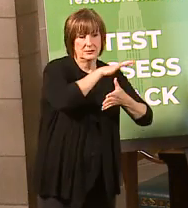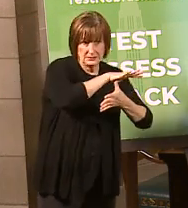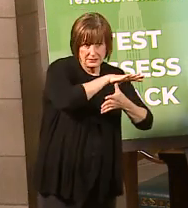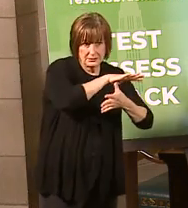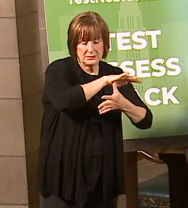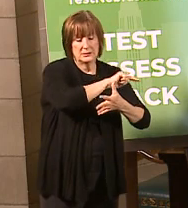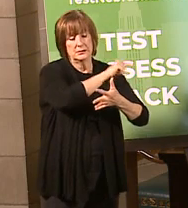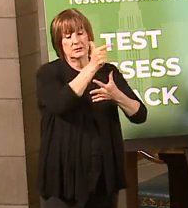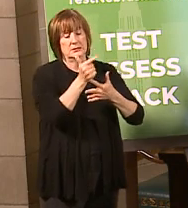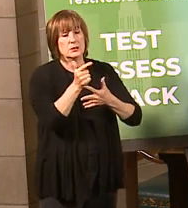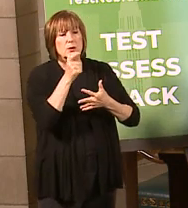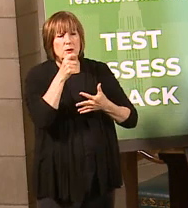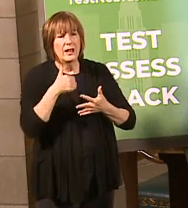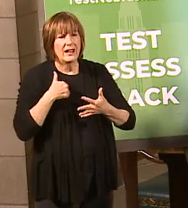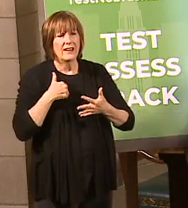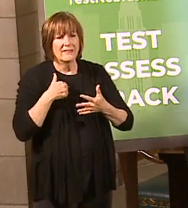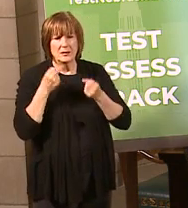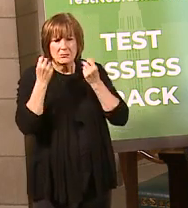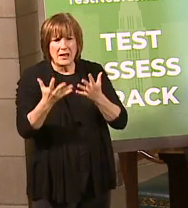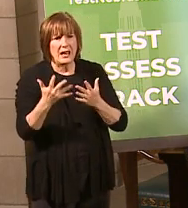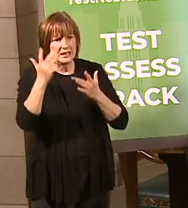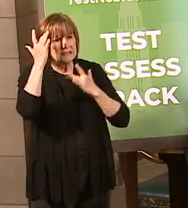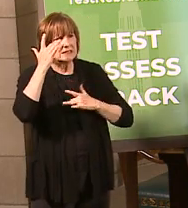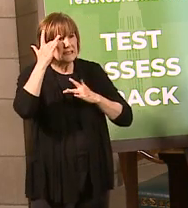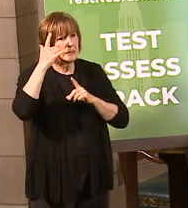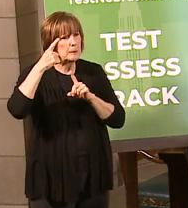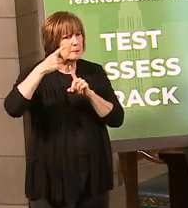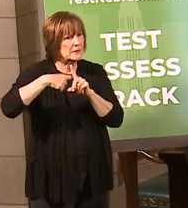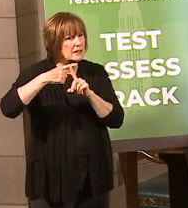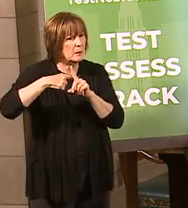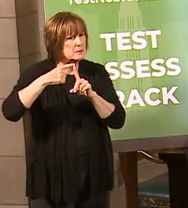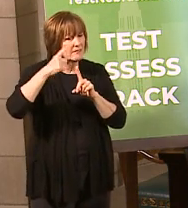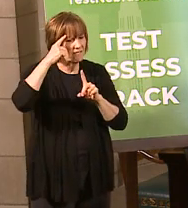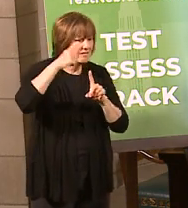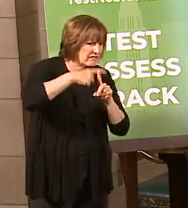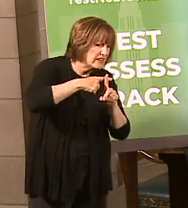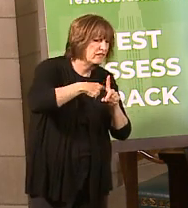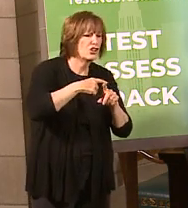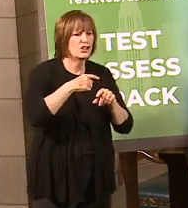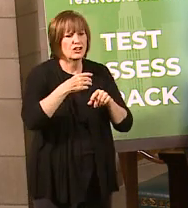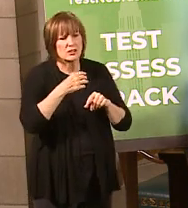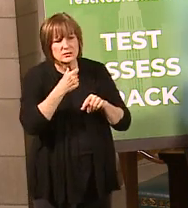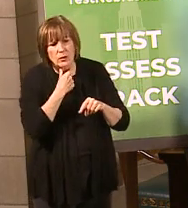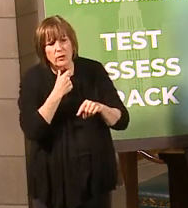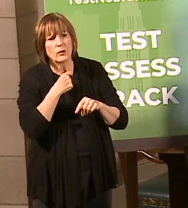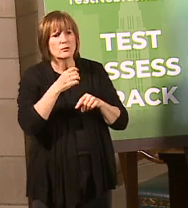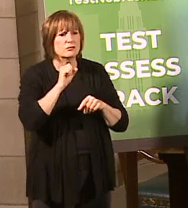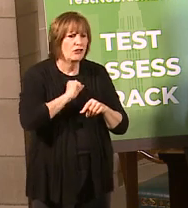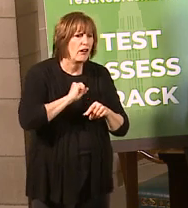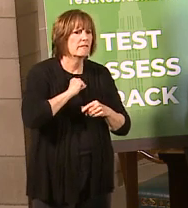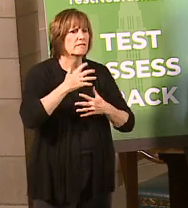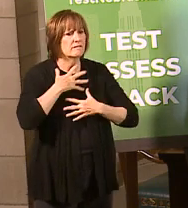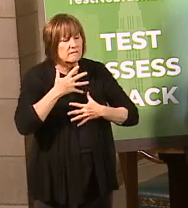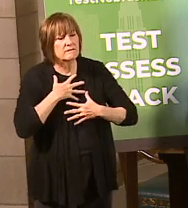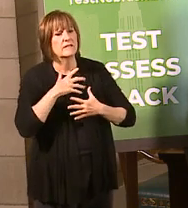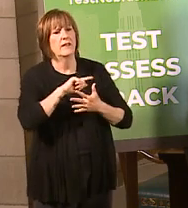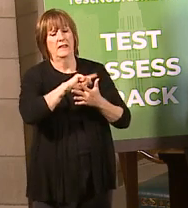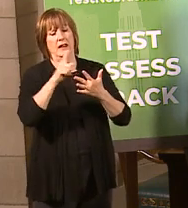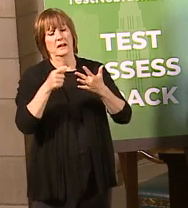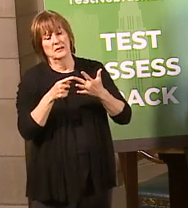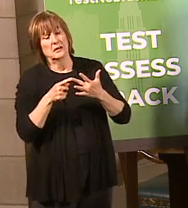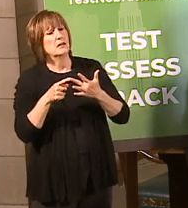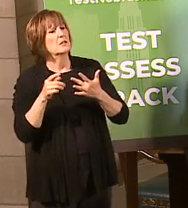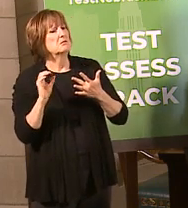then highly symptomatic people, then less symptomatic people, and then asymptomatic people as we have capacity. So to the point about getting to the